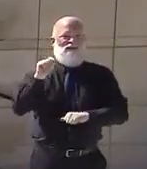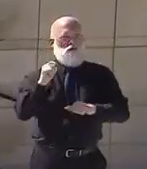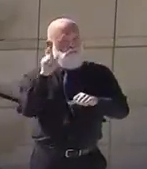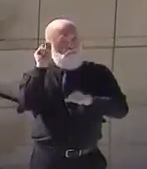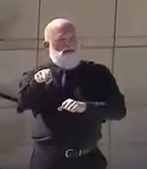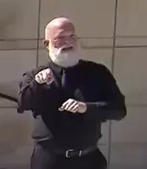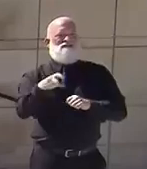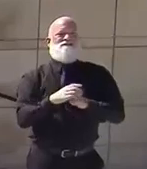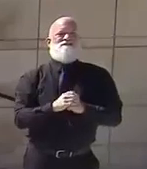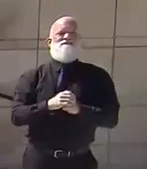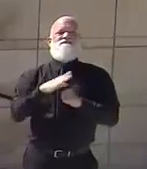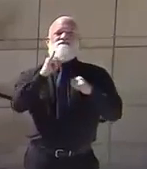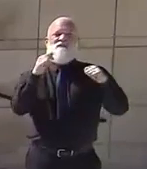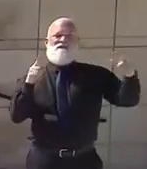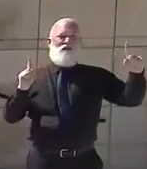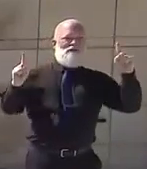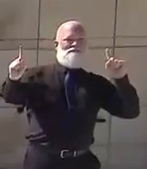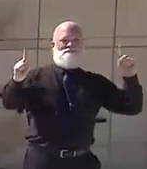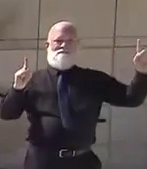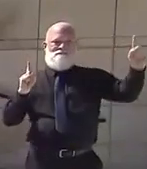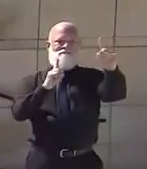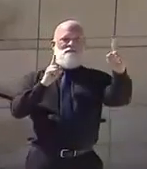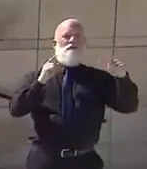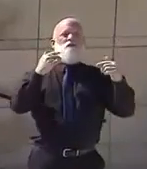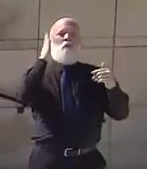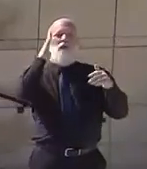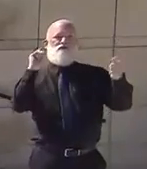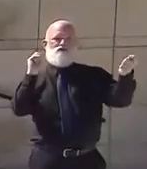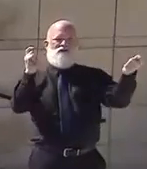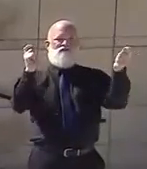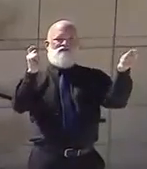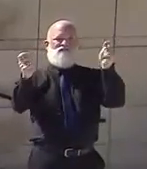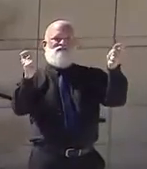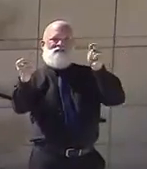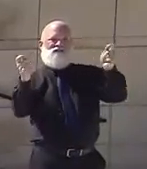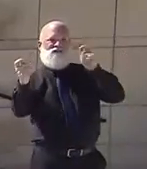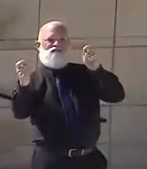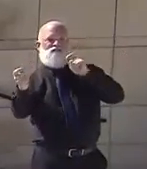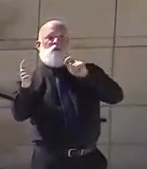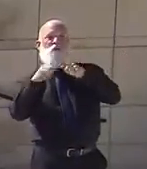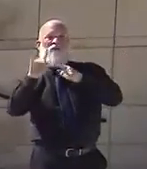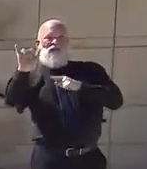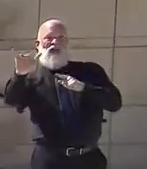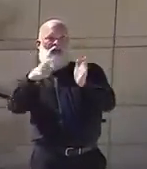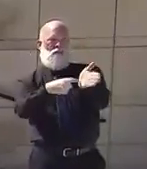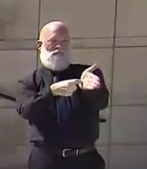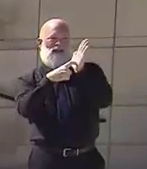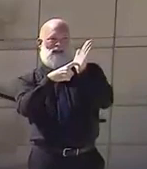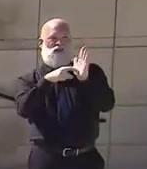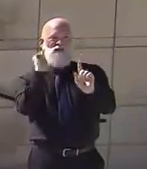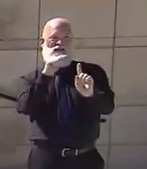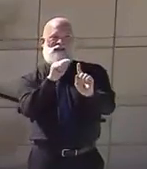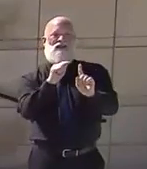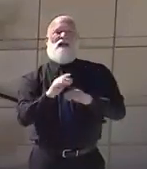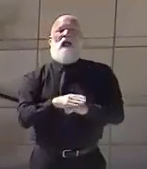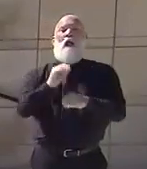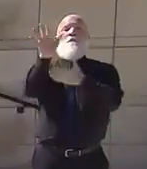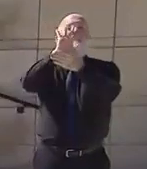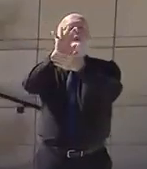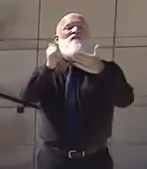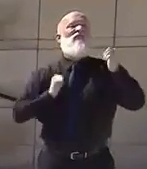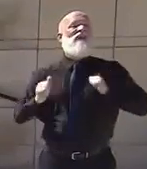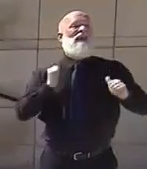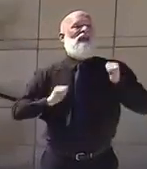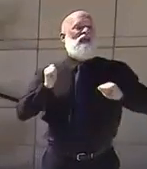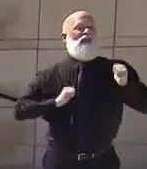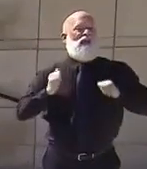Subject to the specific social distancing and sanitation mandates, theaters, private social clubs,